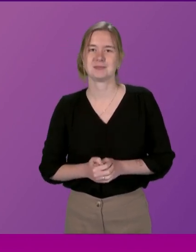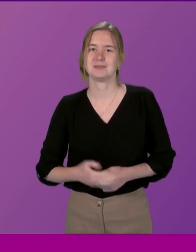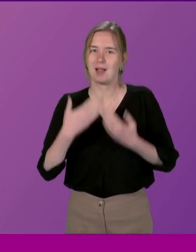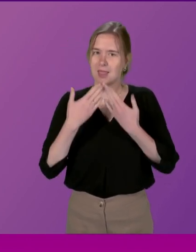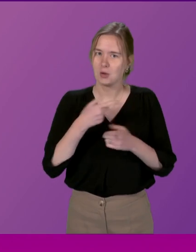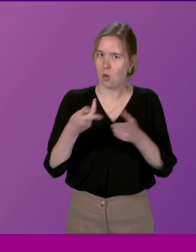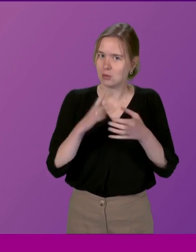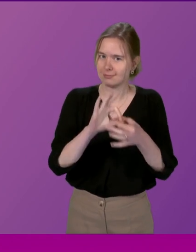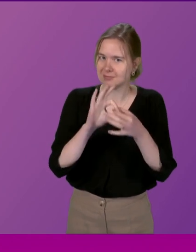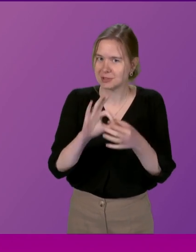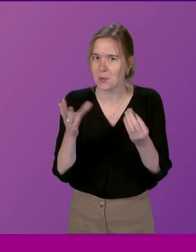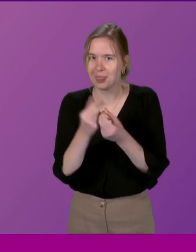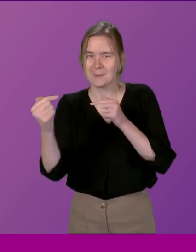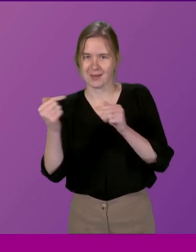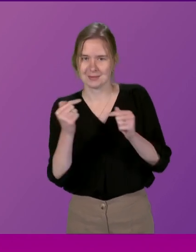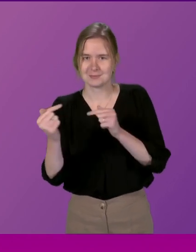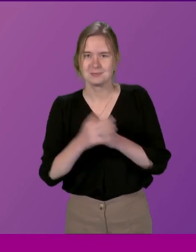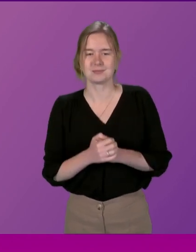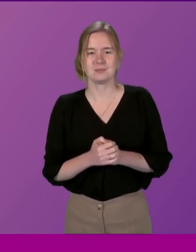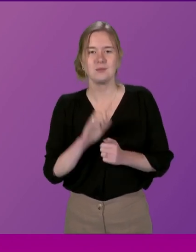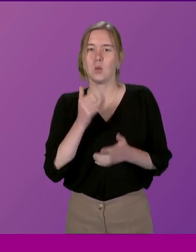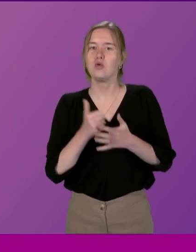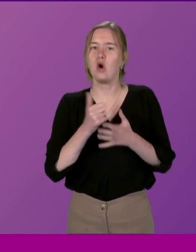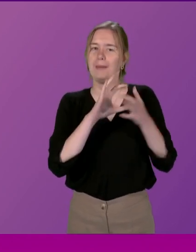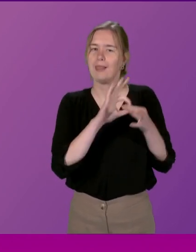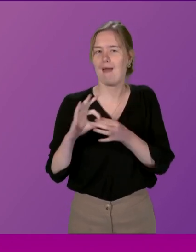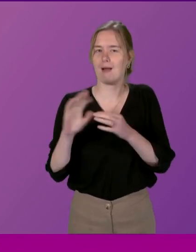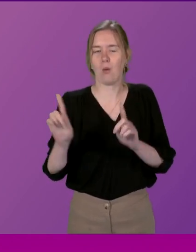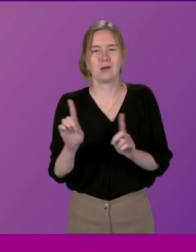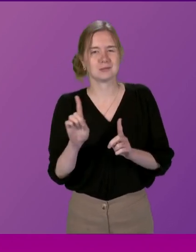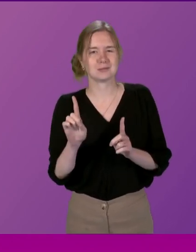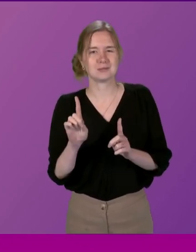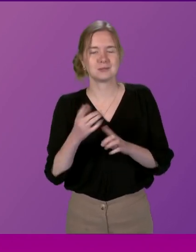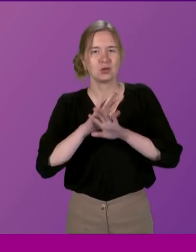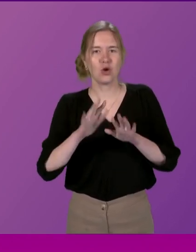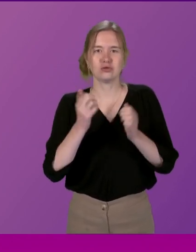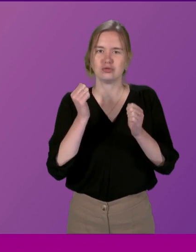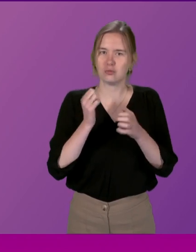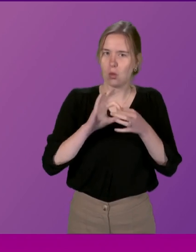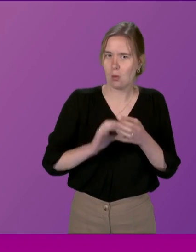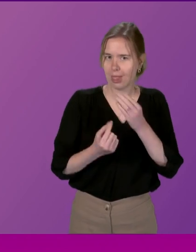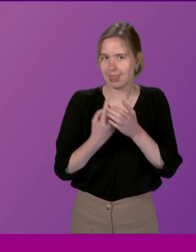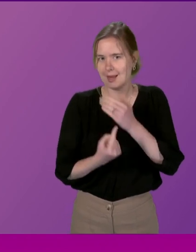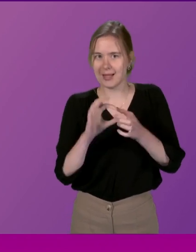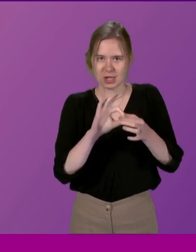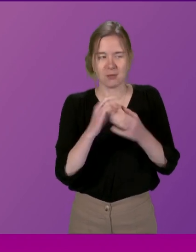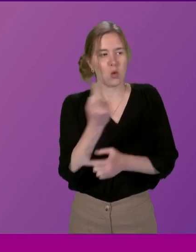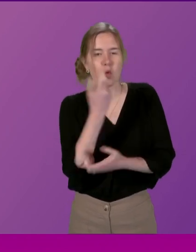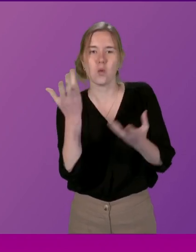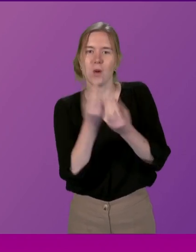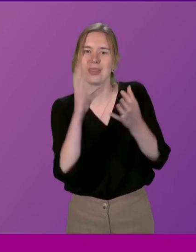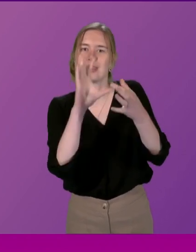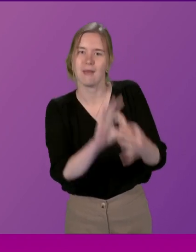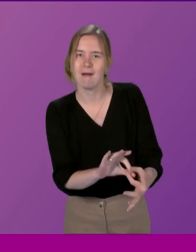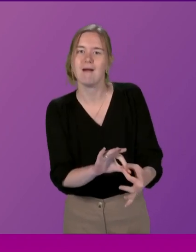all those that engaged with this debate One of the common threads of this debate has been not just the engagement but who we engage with